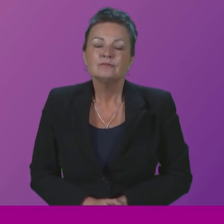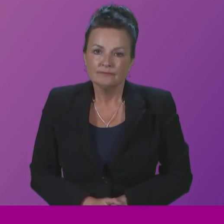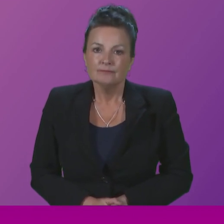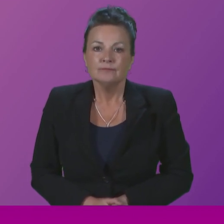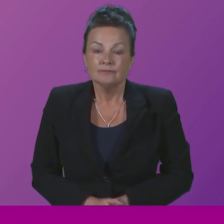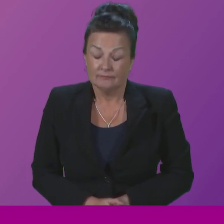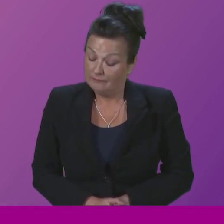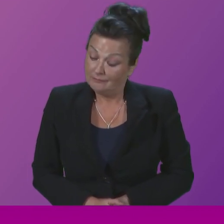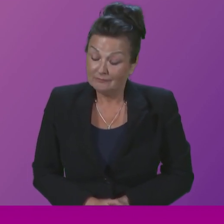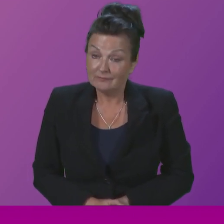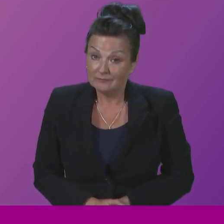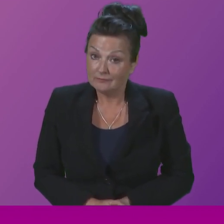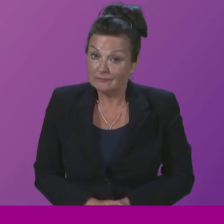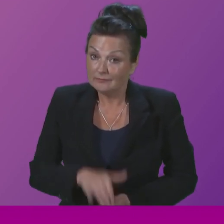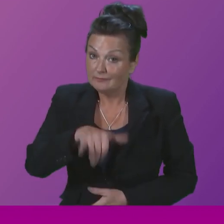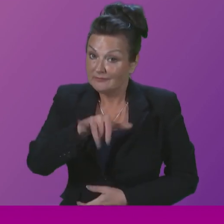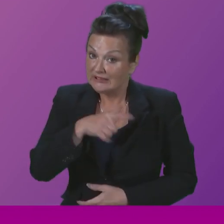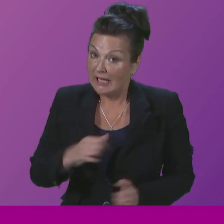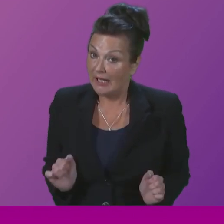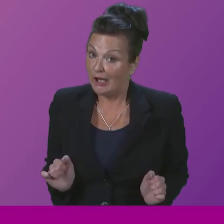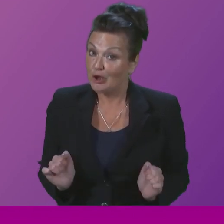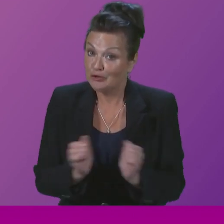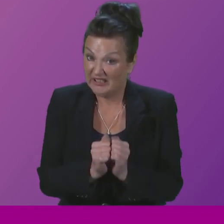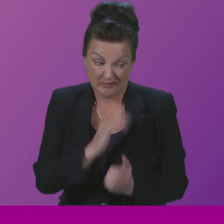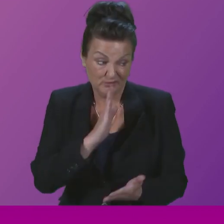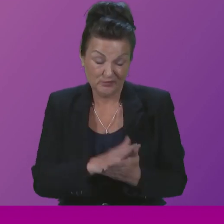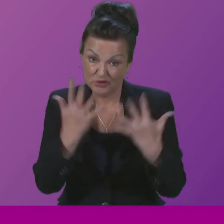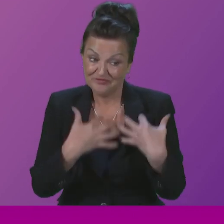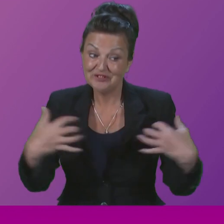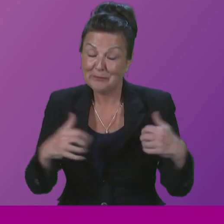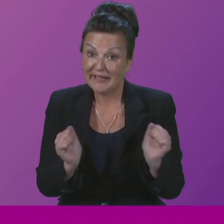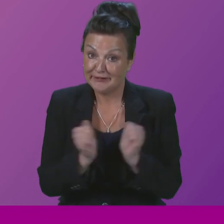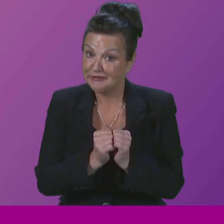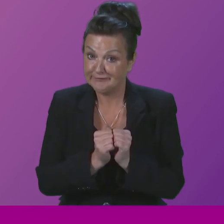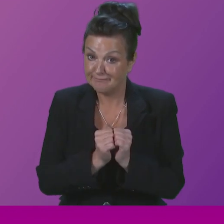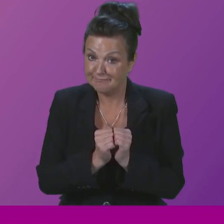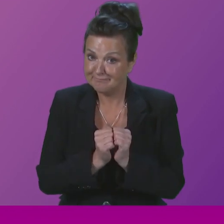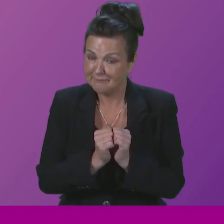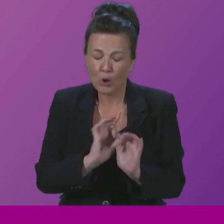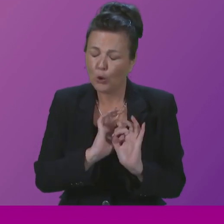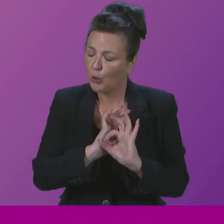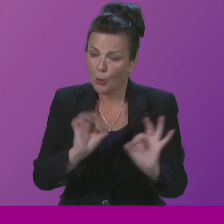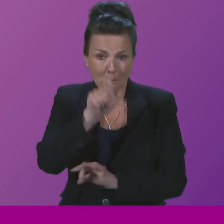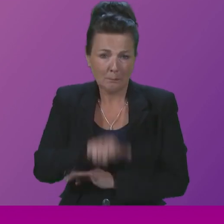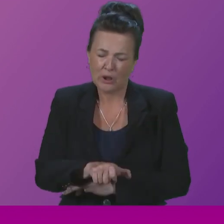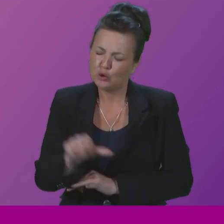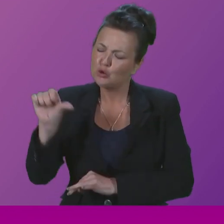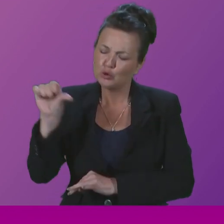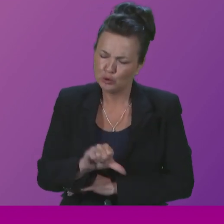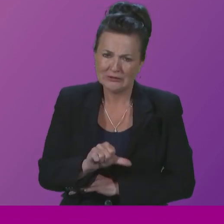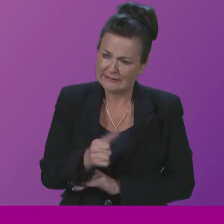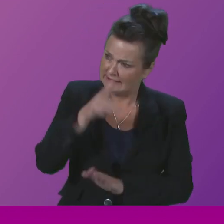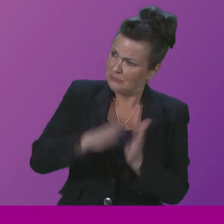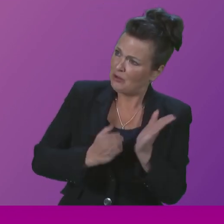I wholeheartedly agree with that and I'm sure the whole chamber wholeheartedly agrees with that. No one should ever experience